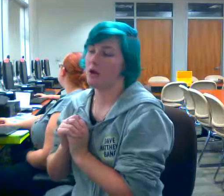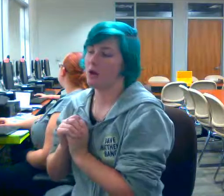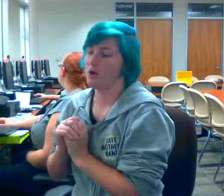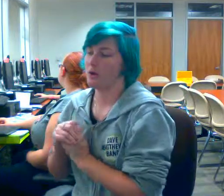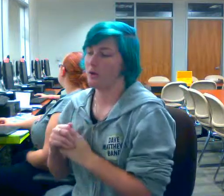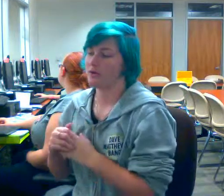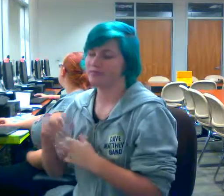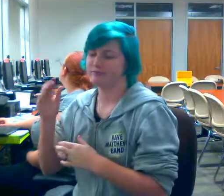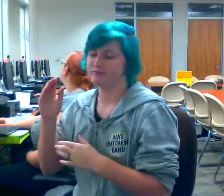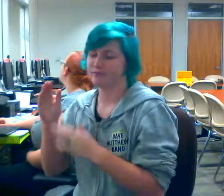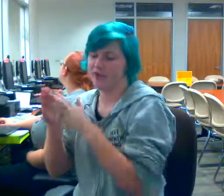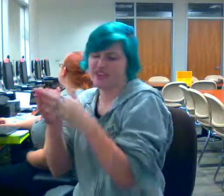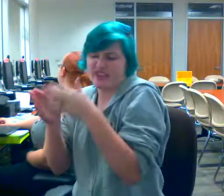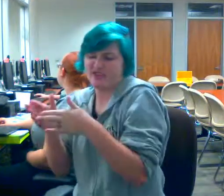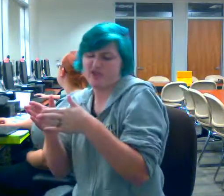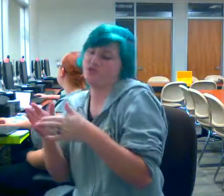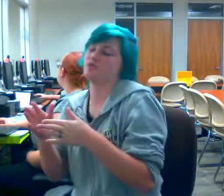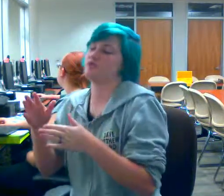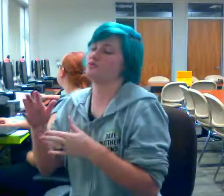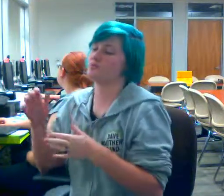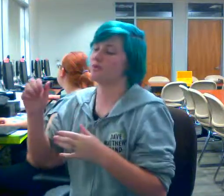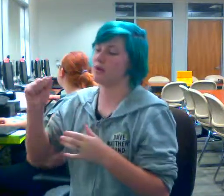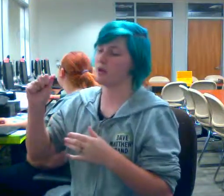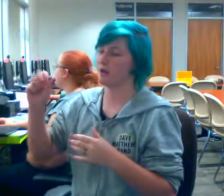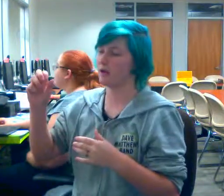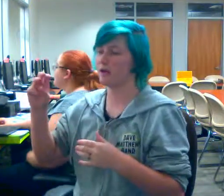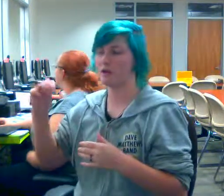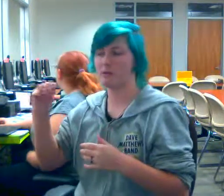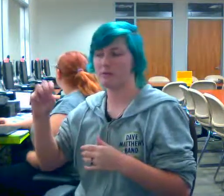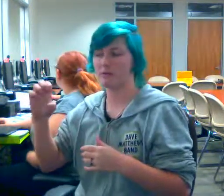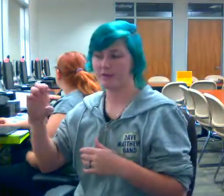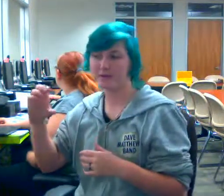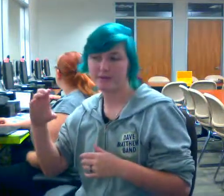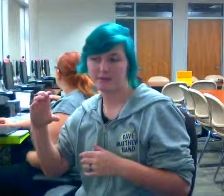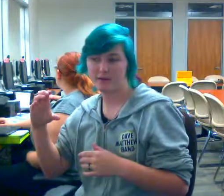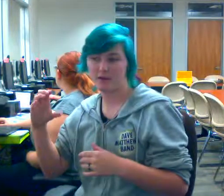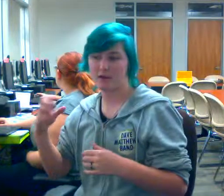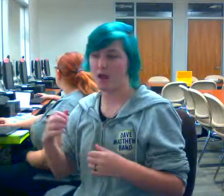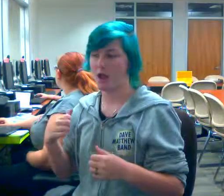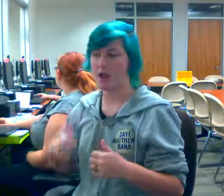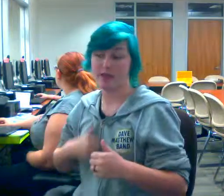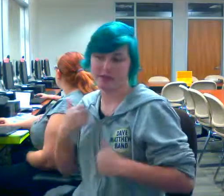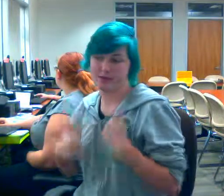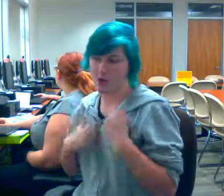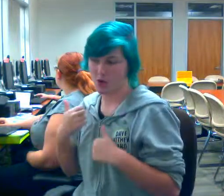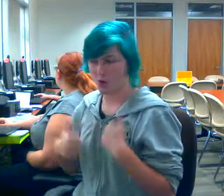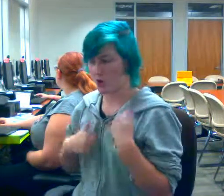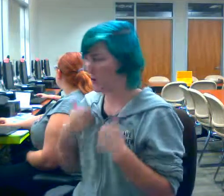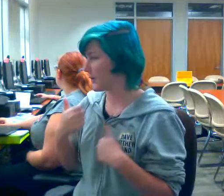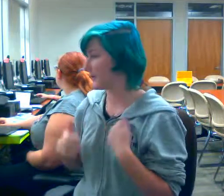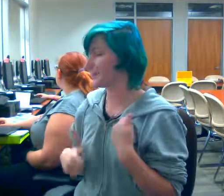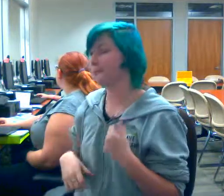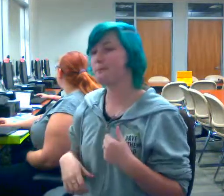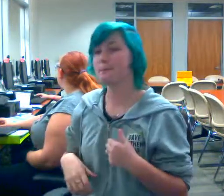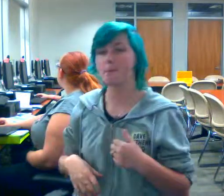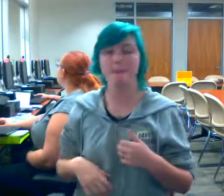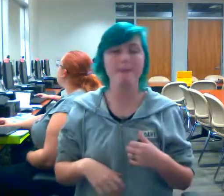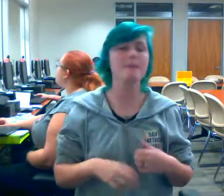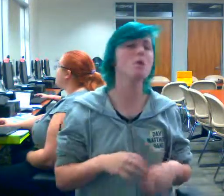pictures. And then it's in there. It's not at all weird. Which one is it? See, that's hard to link them before I do it. The